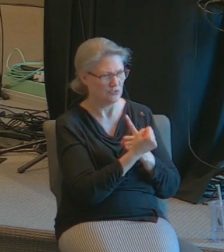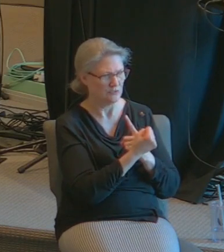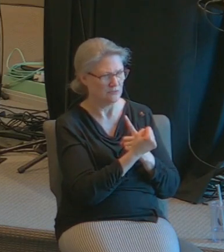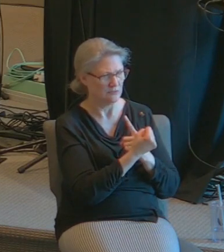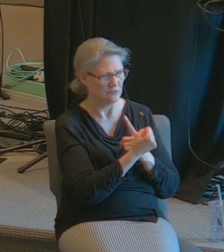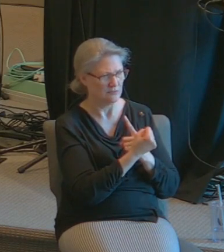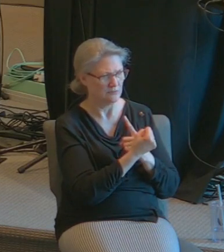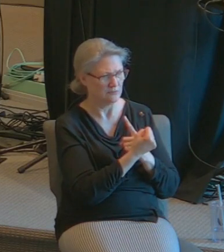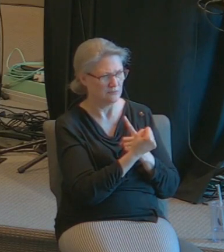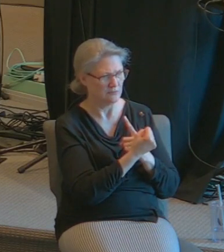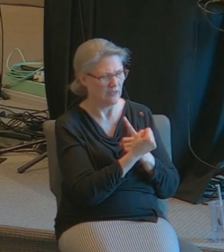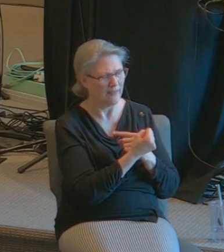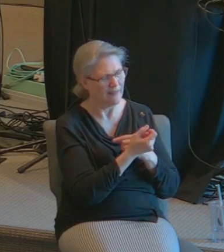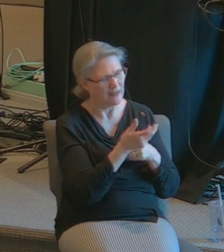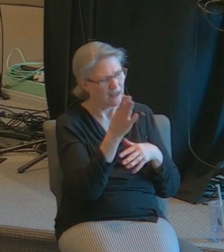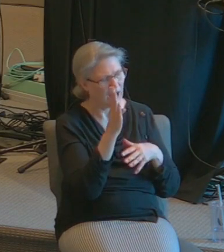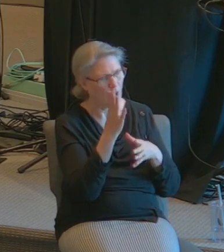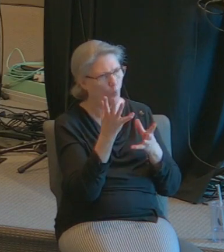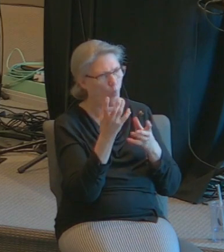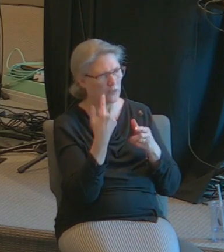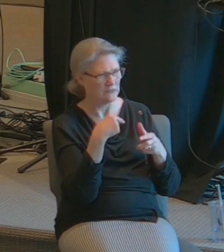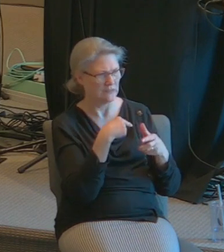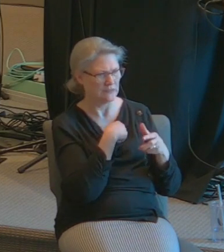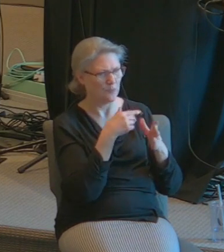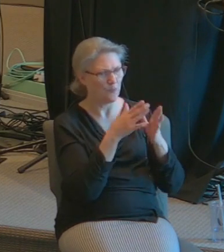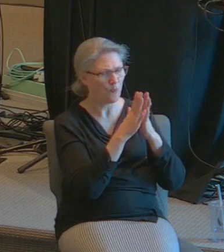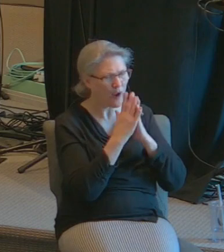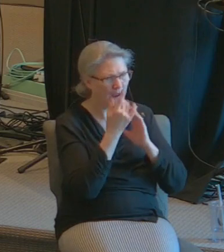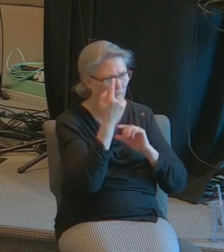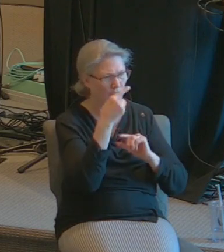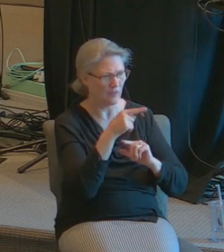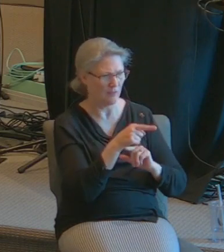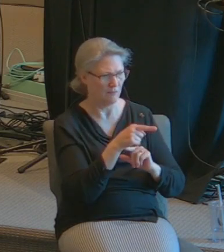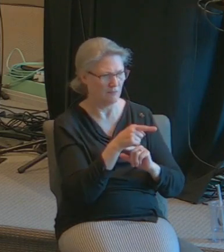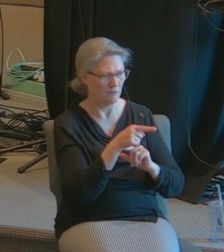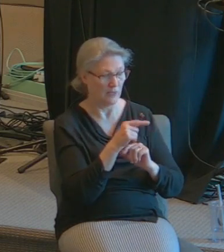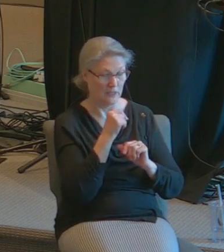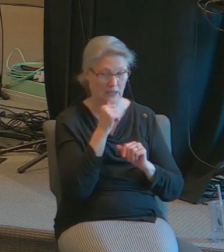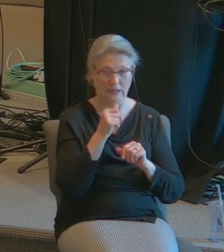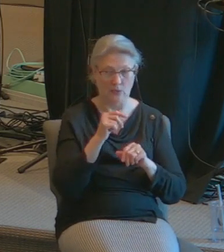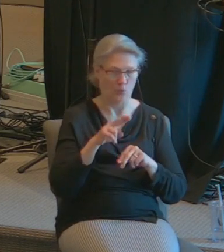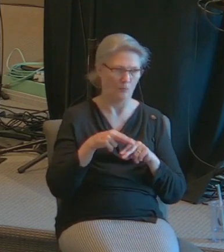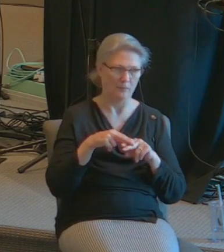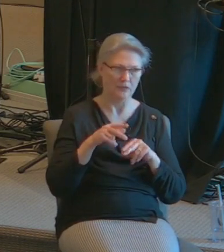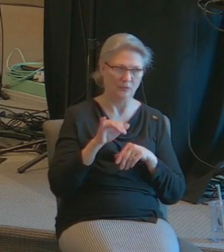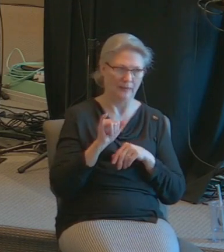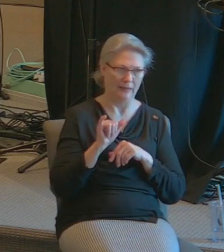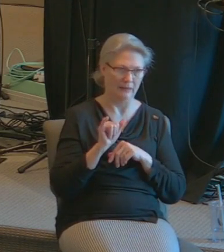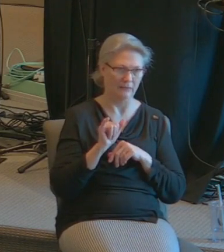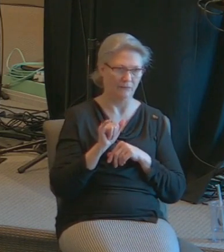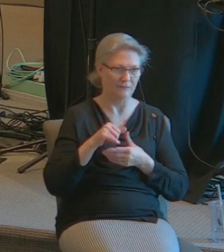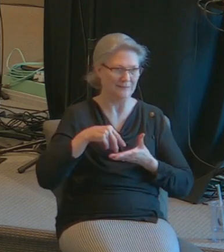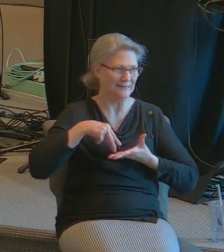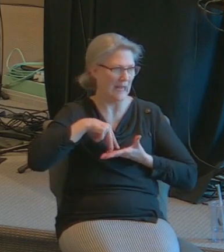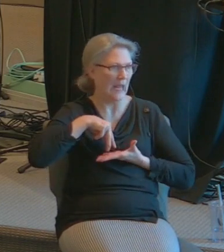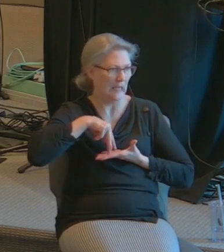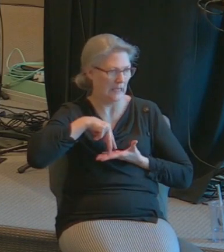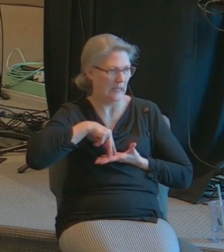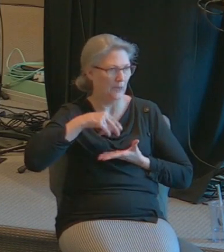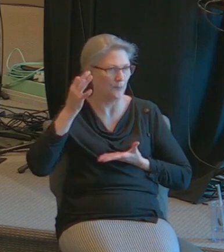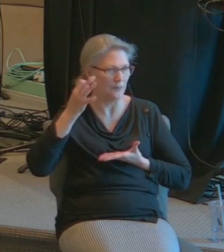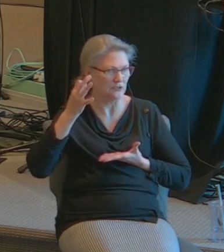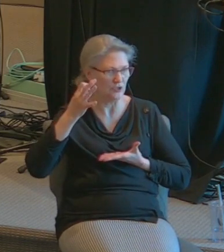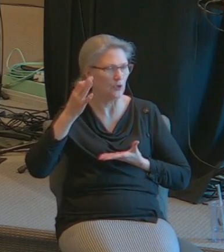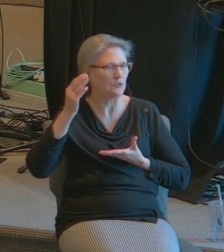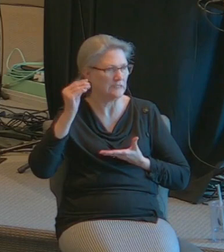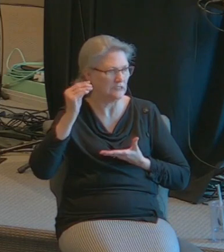God wants us to pray for them I don't generally do that from the pulpit but I did that day